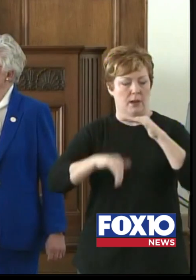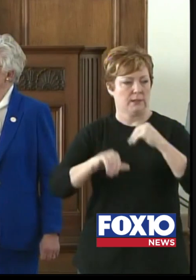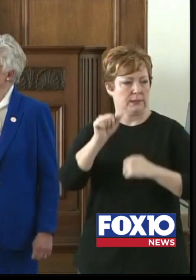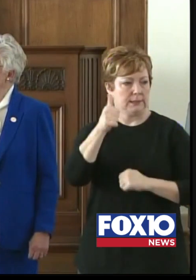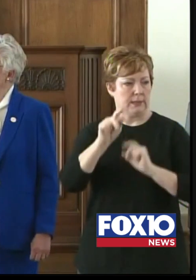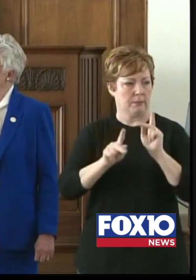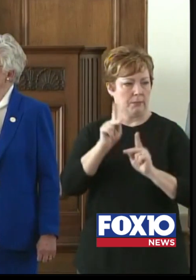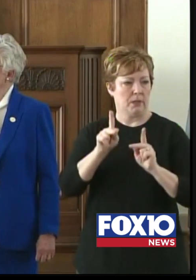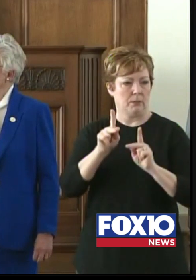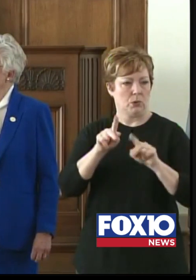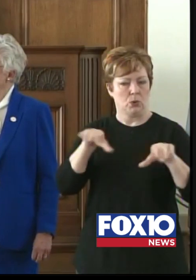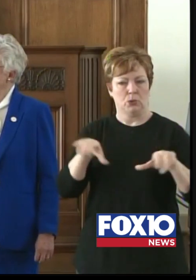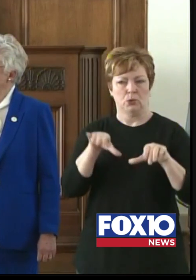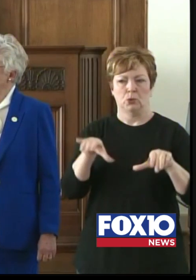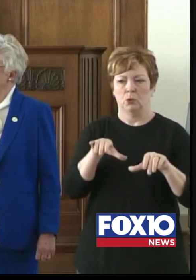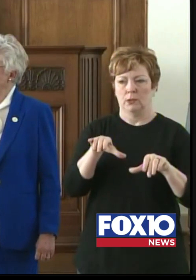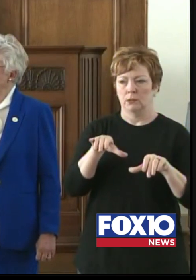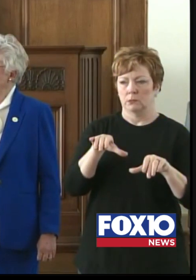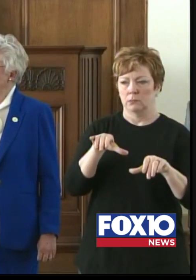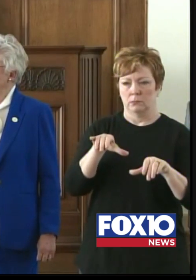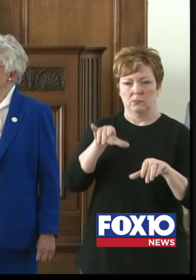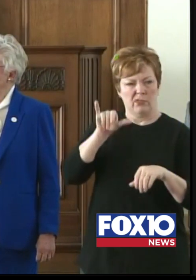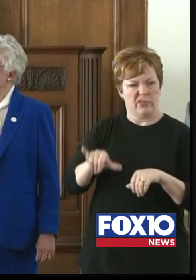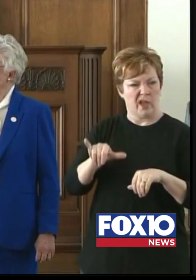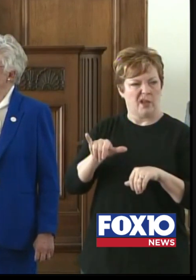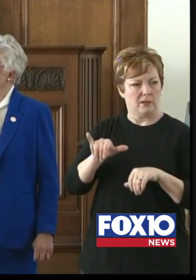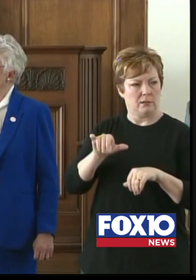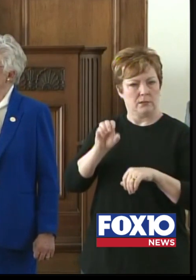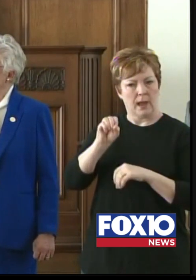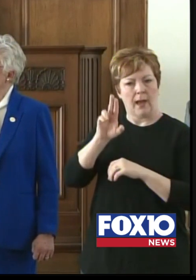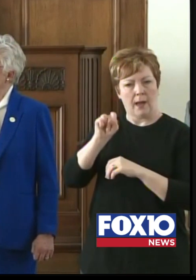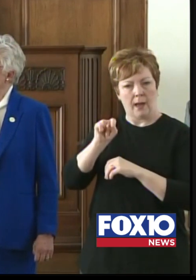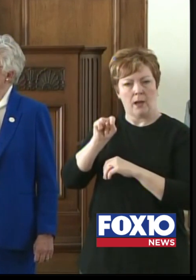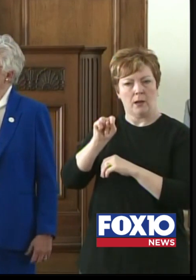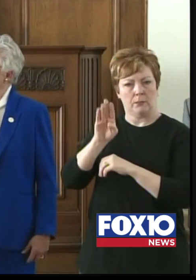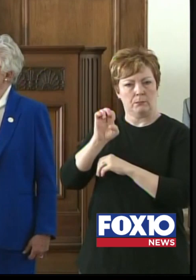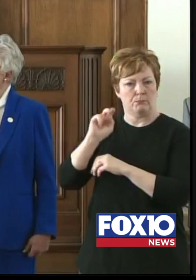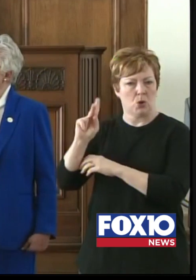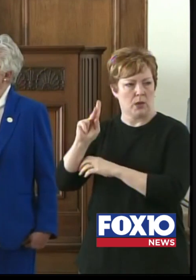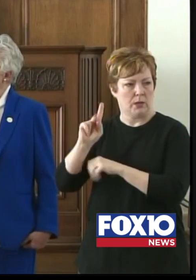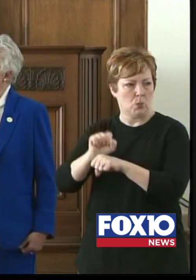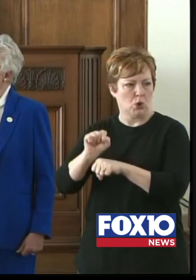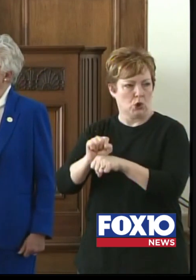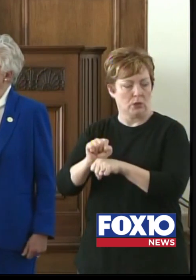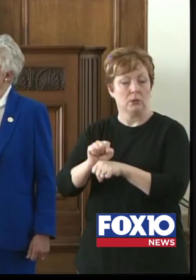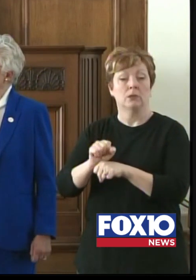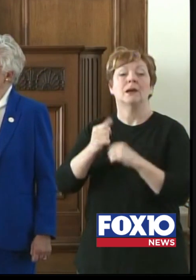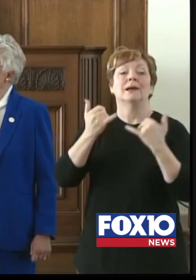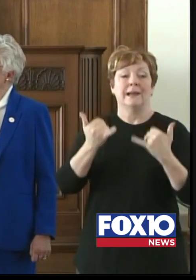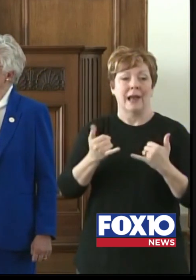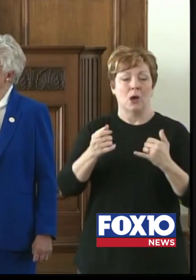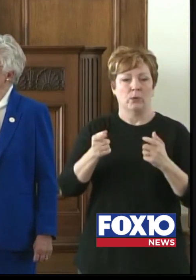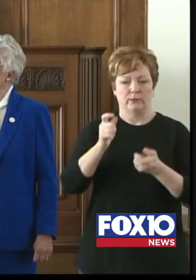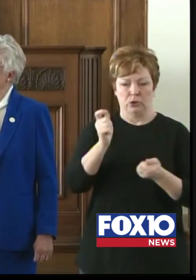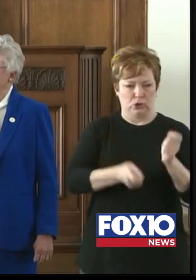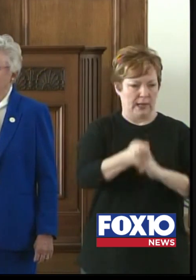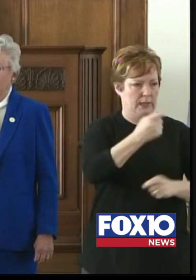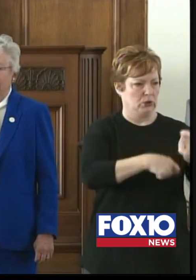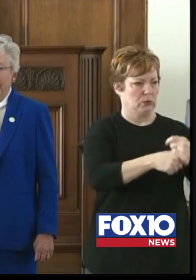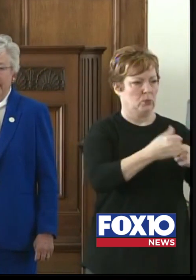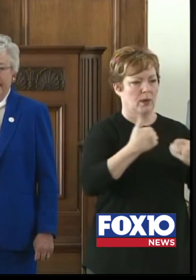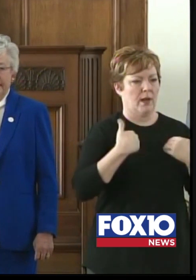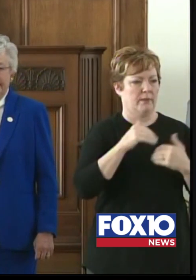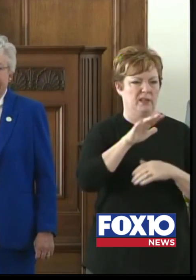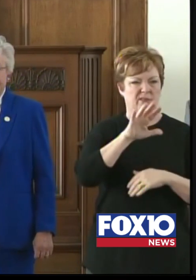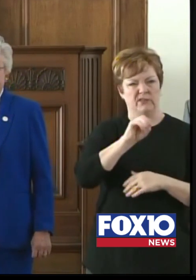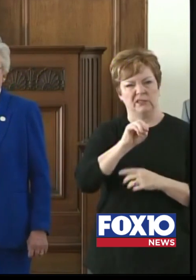people who are doing a lot of this outbreak work for us. We've moved a lot of staff internally and now have between 50 and 60 people who are